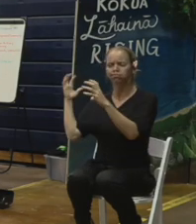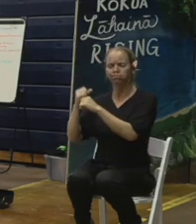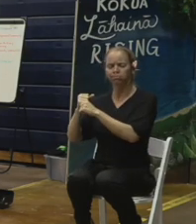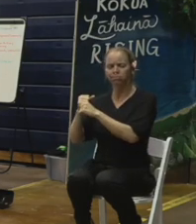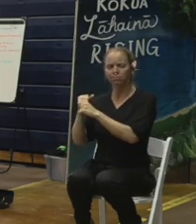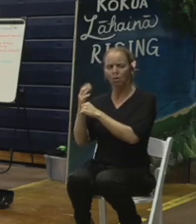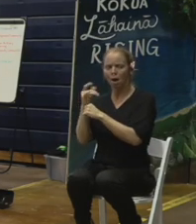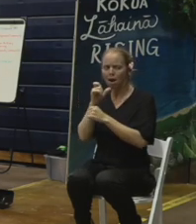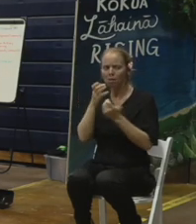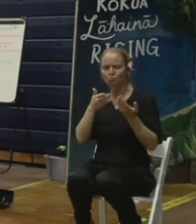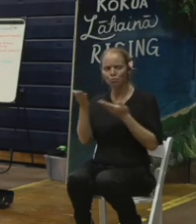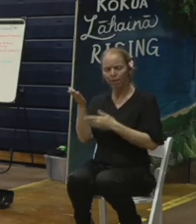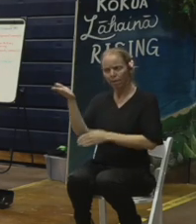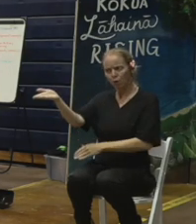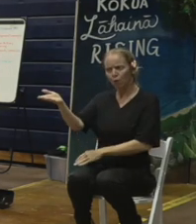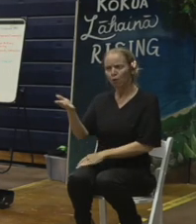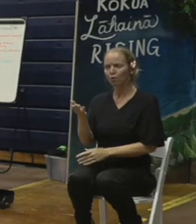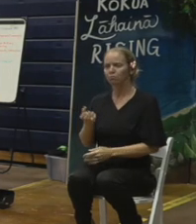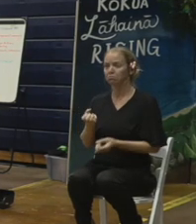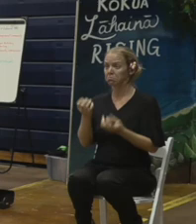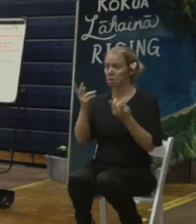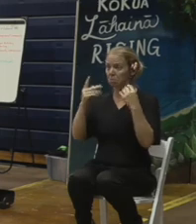Corps. You want to take a stab?